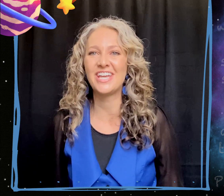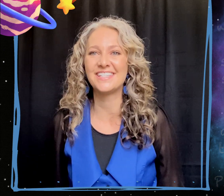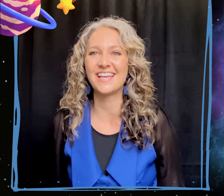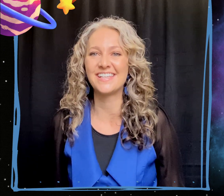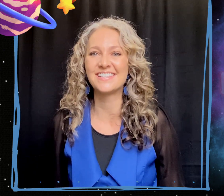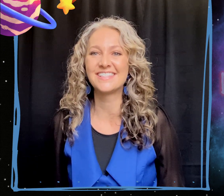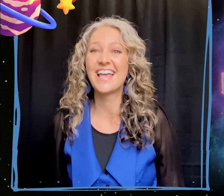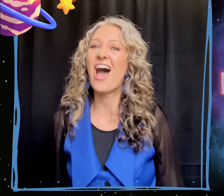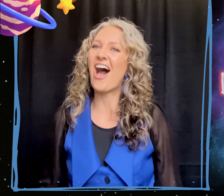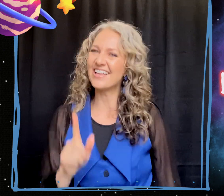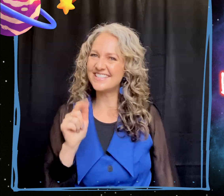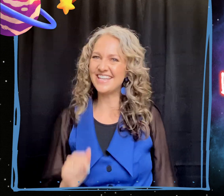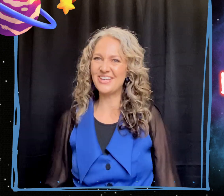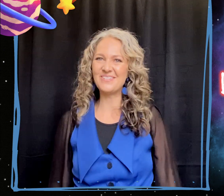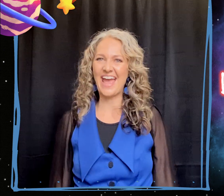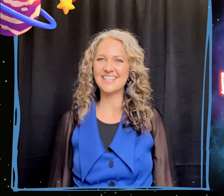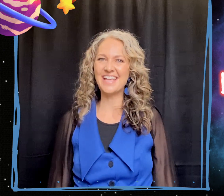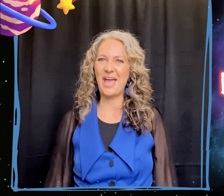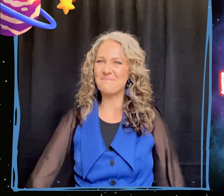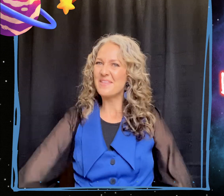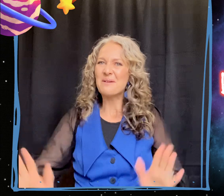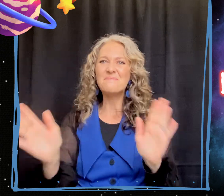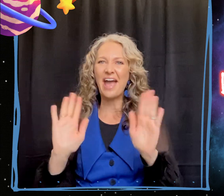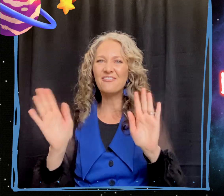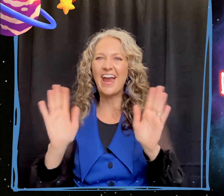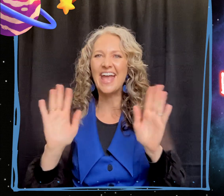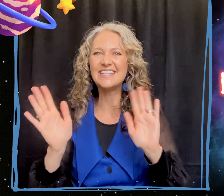Jesus. I'll see you next time. Bye, friends.